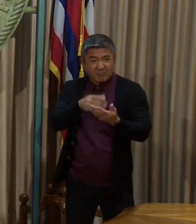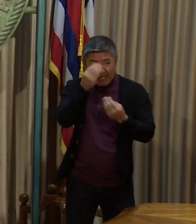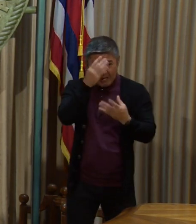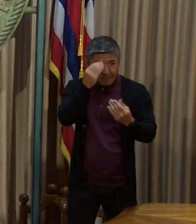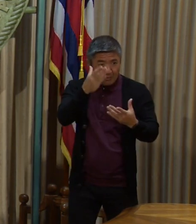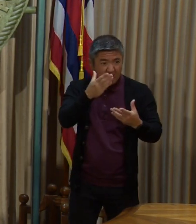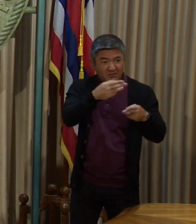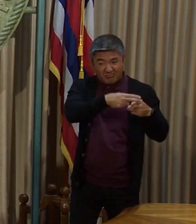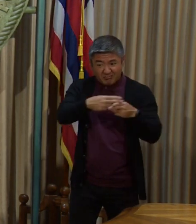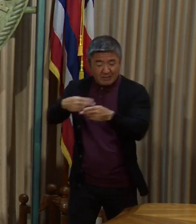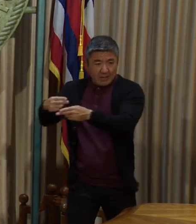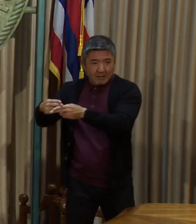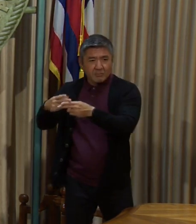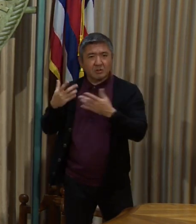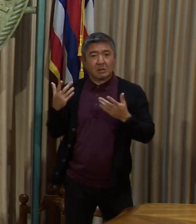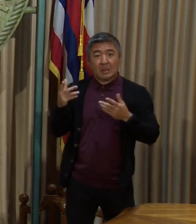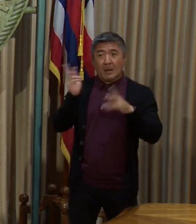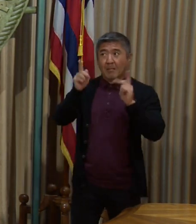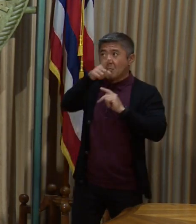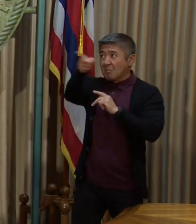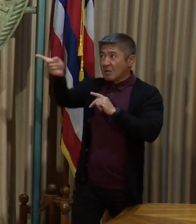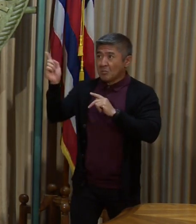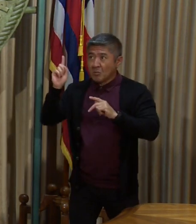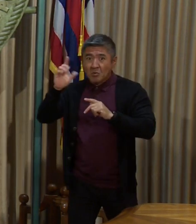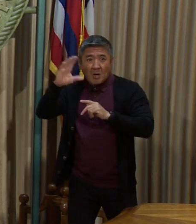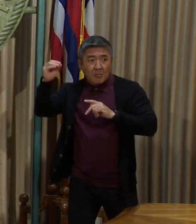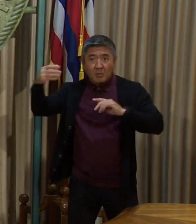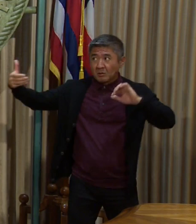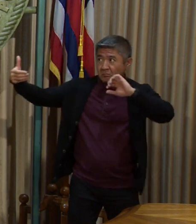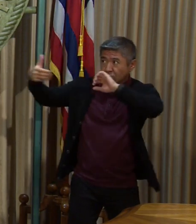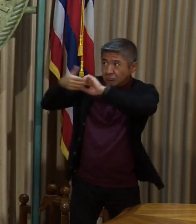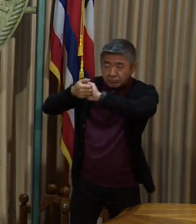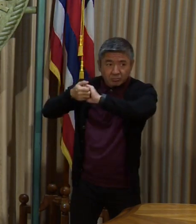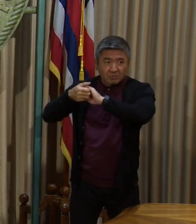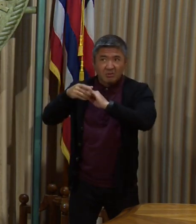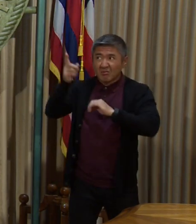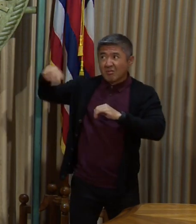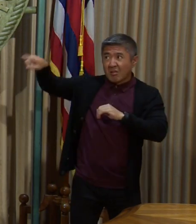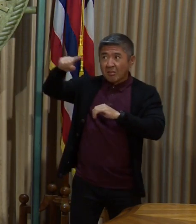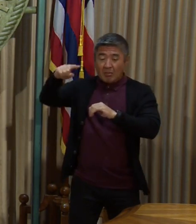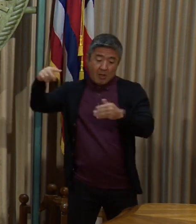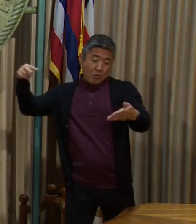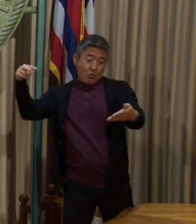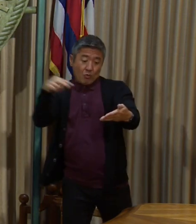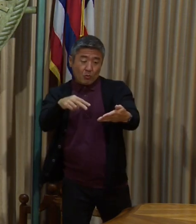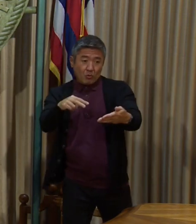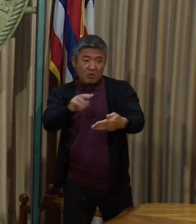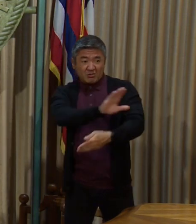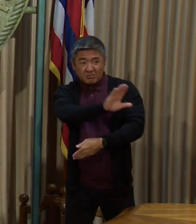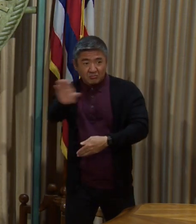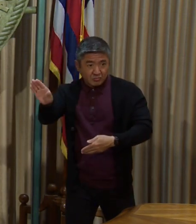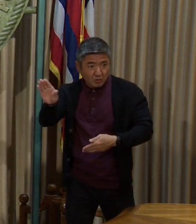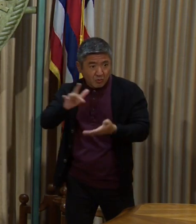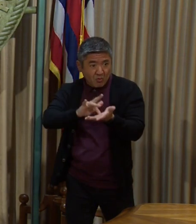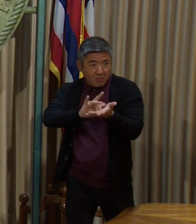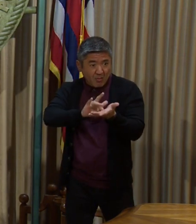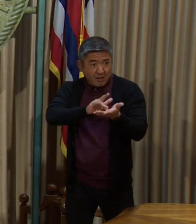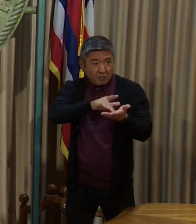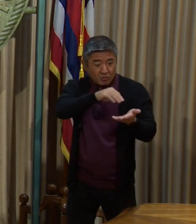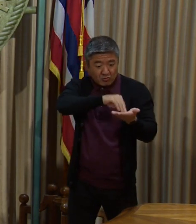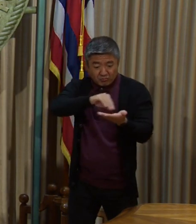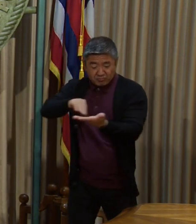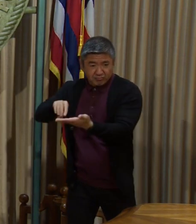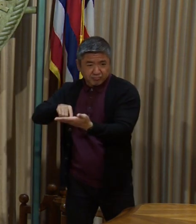would be working with that would access the vaccination records would have to have the